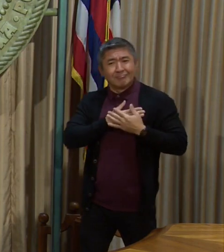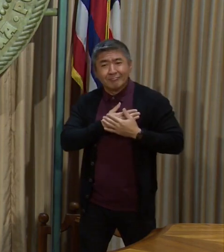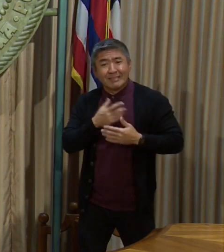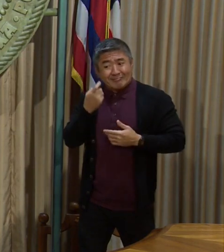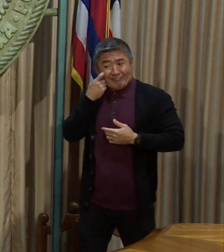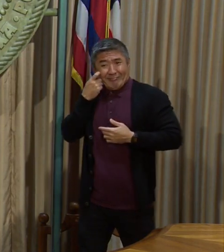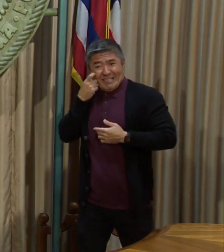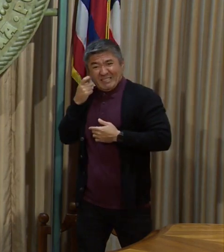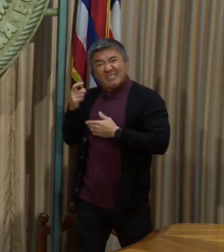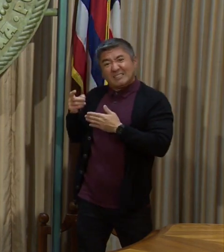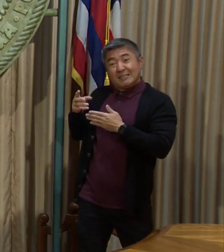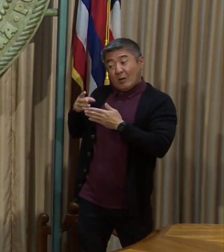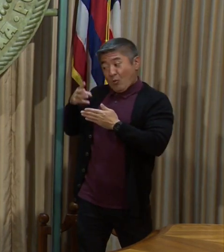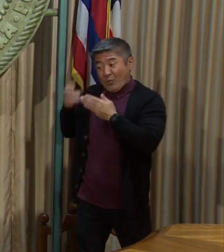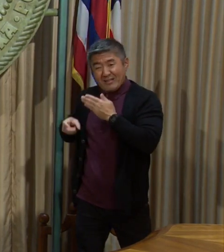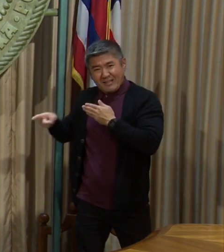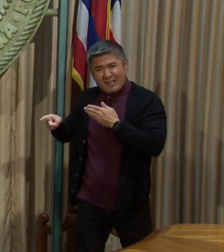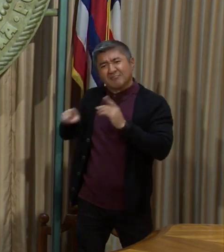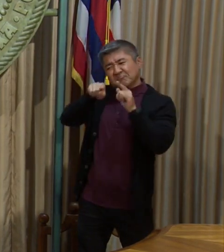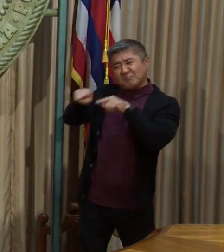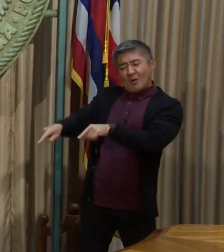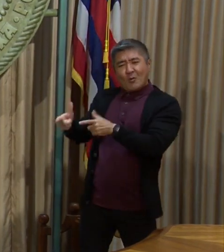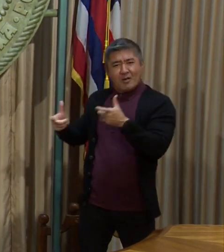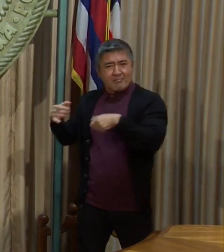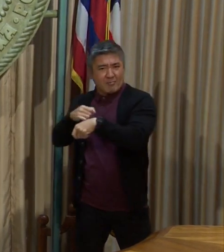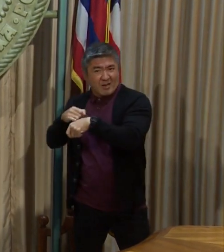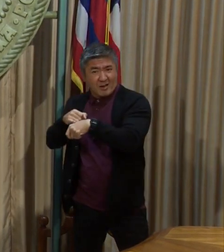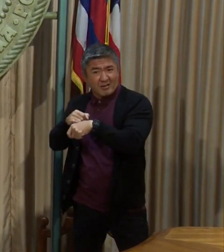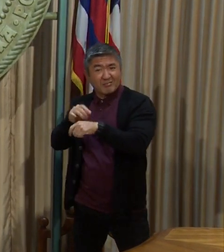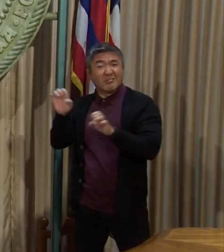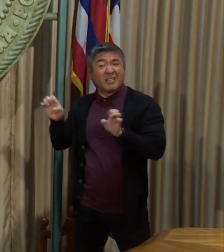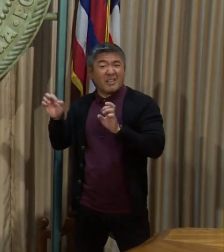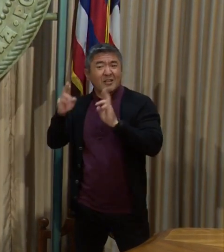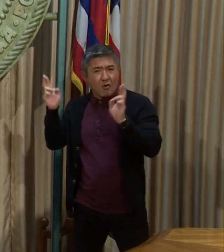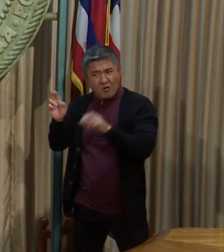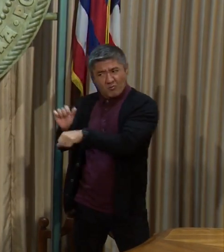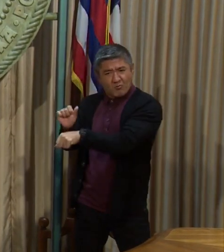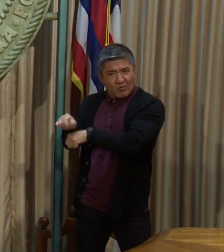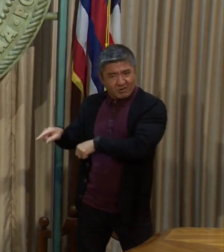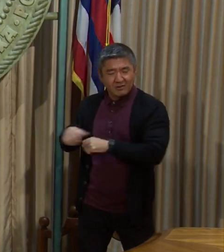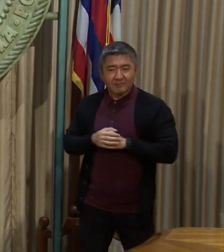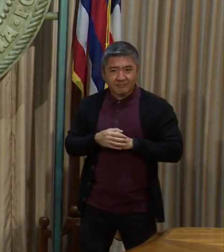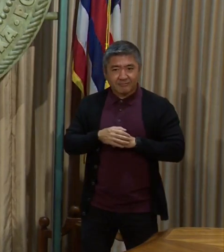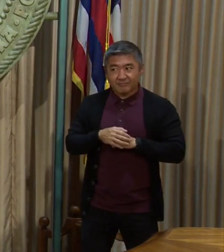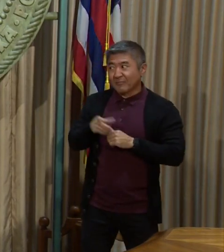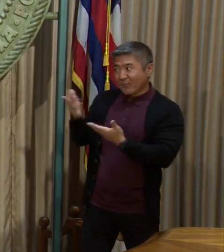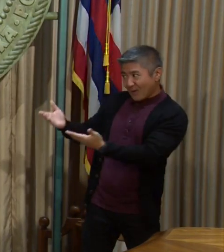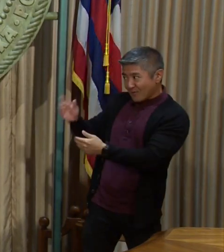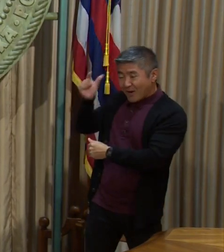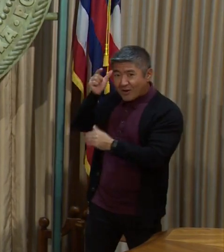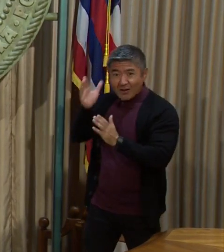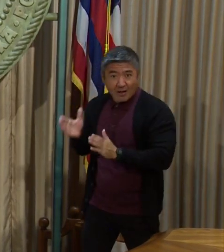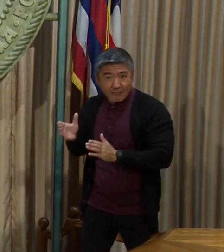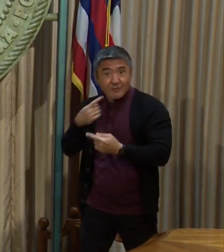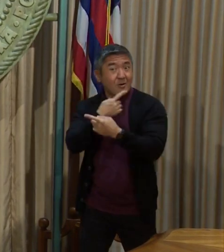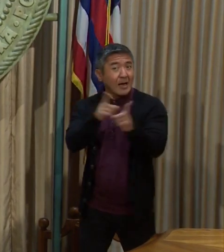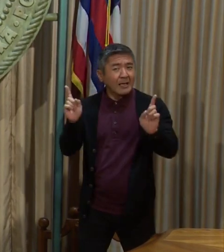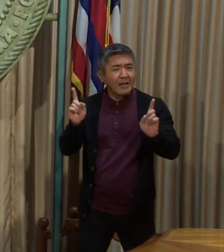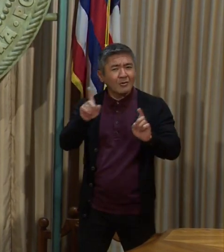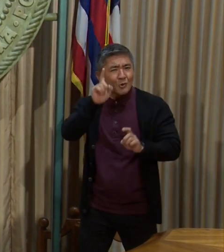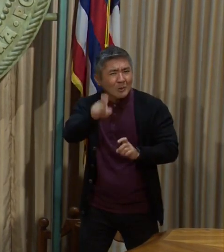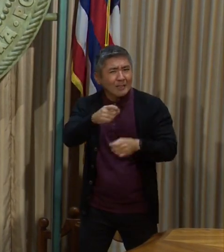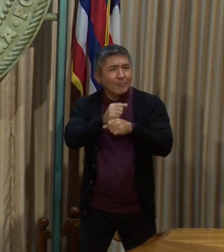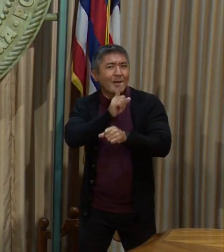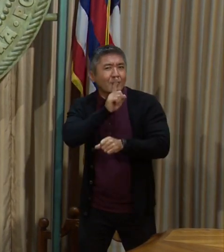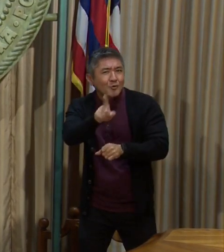this weekend in the ER. So what we had to do was find a way the governor, at his behest, to make sure that we could do it safely.